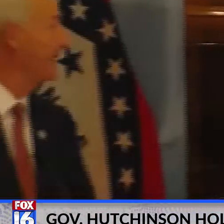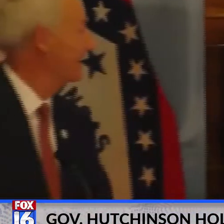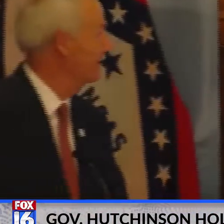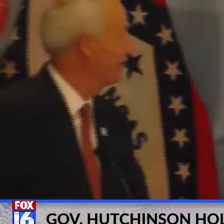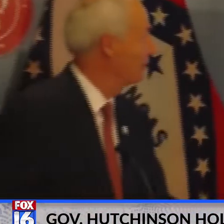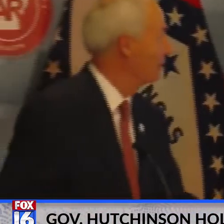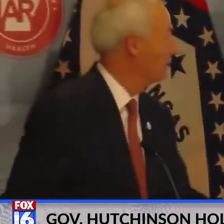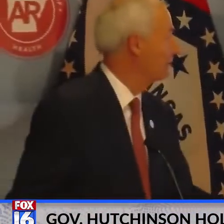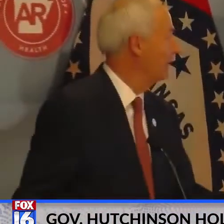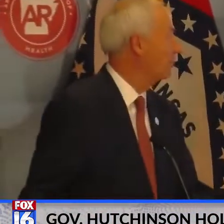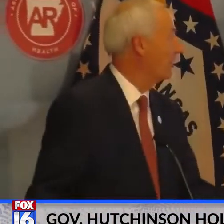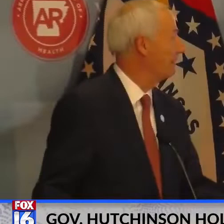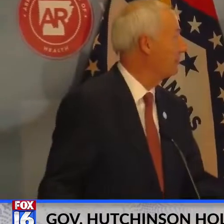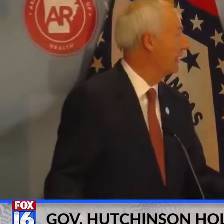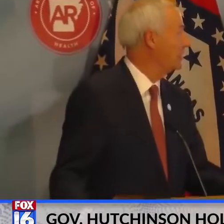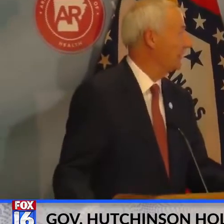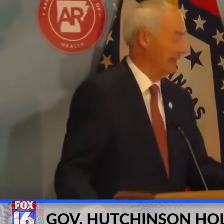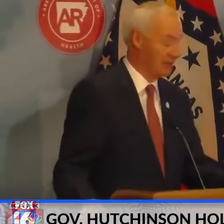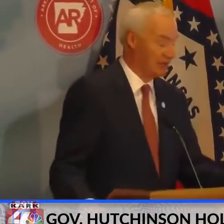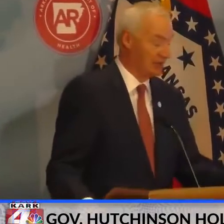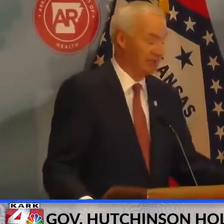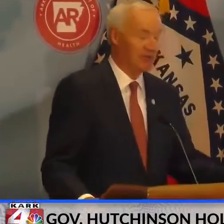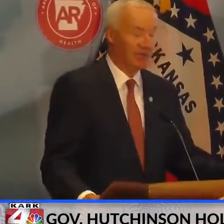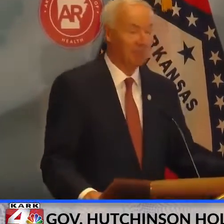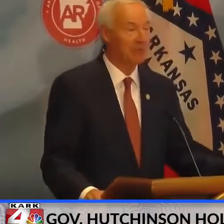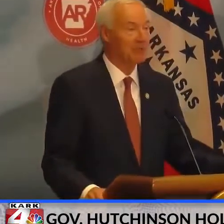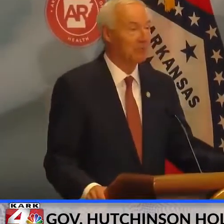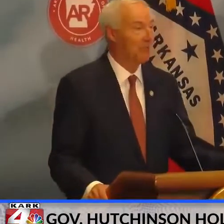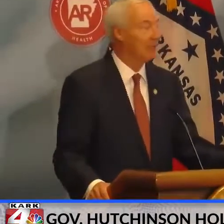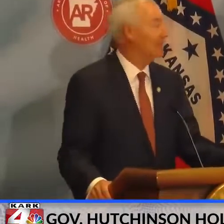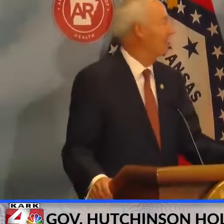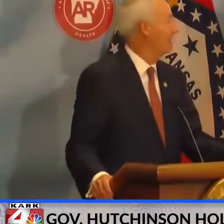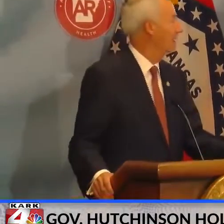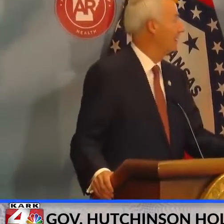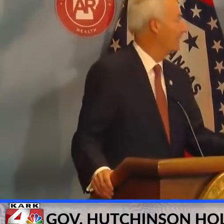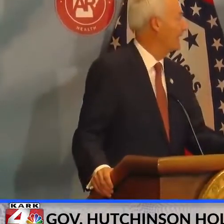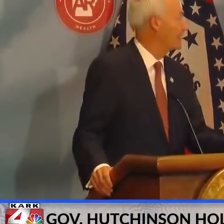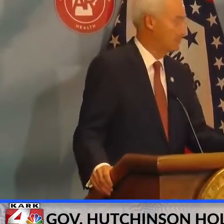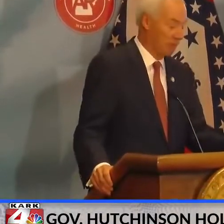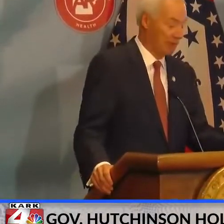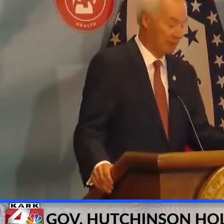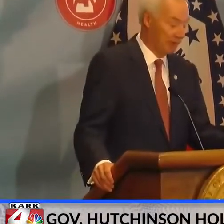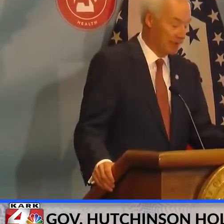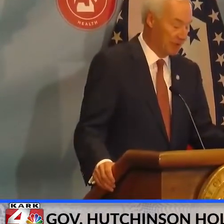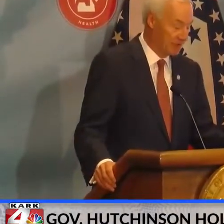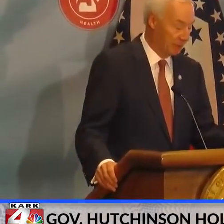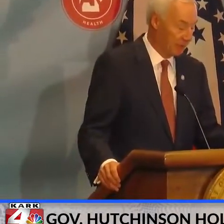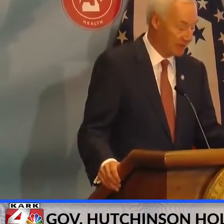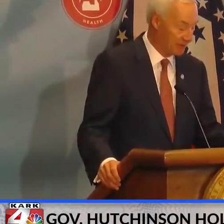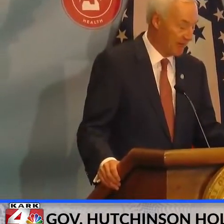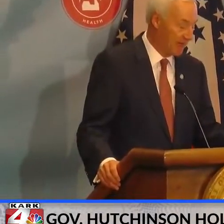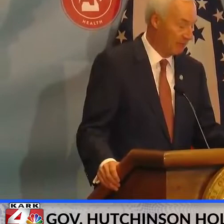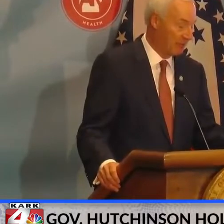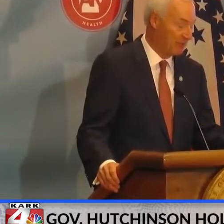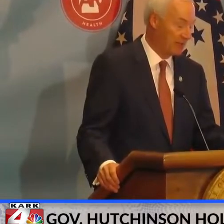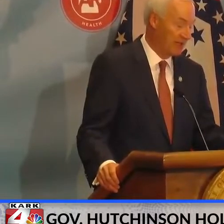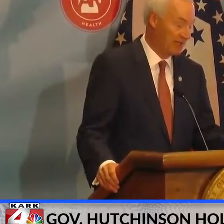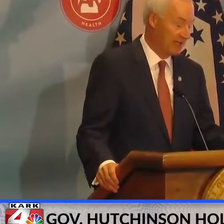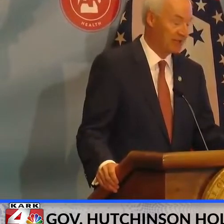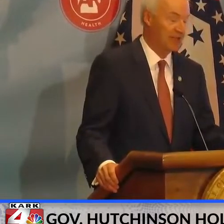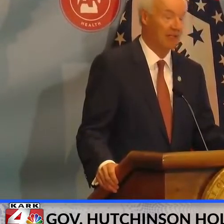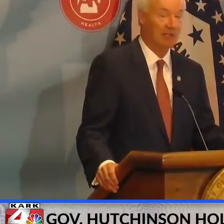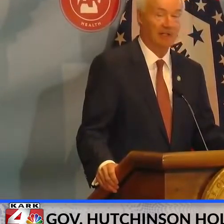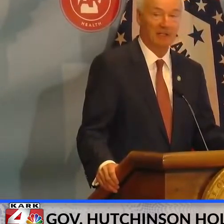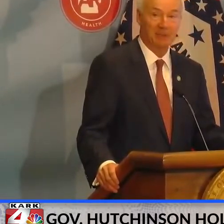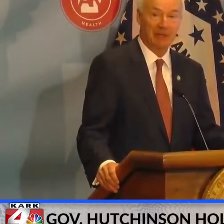And we will get more information as to the numbers. But that is one of the reasons for the reasons reasons which is not